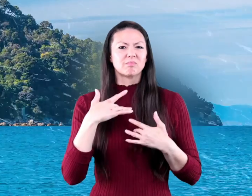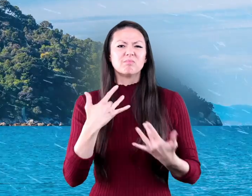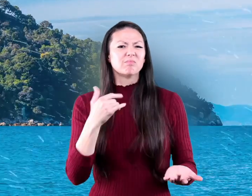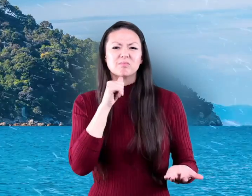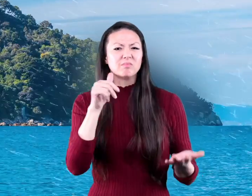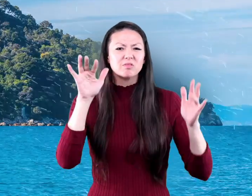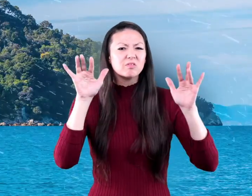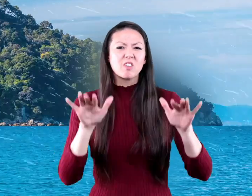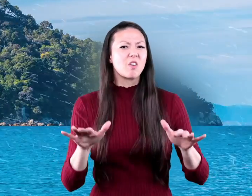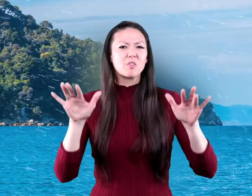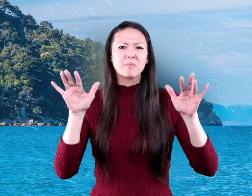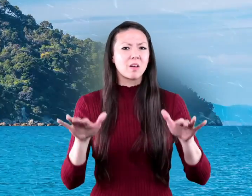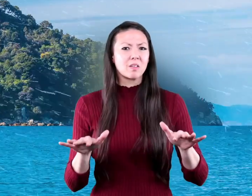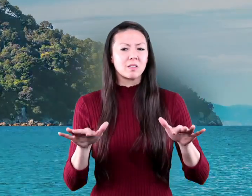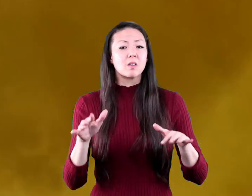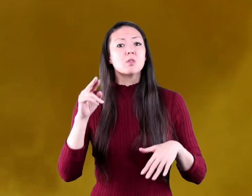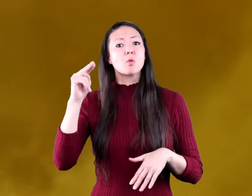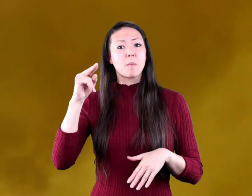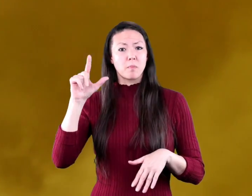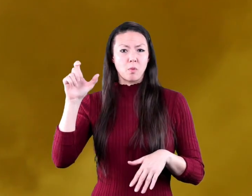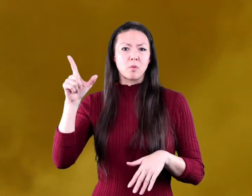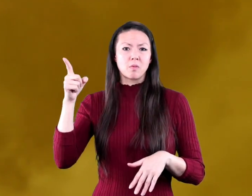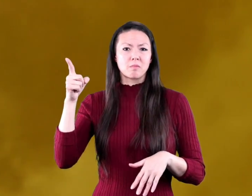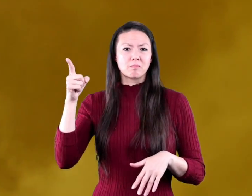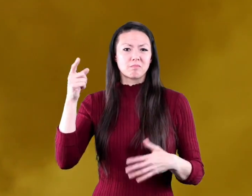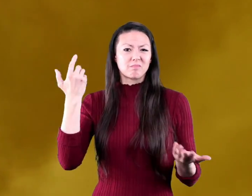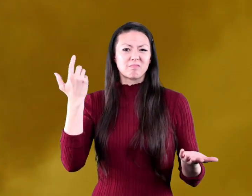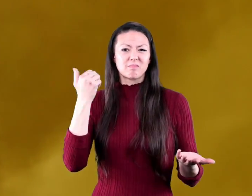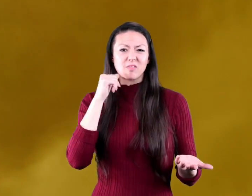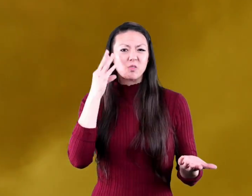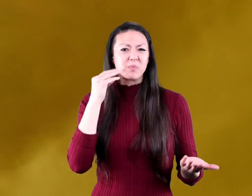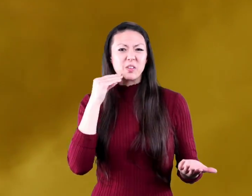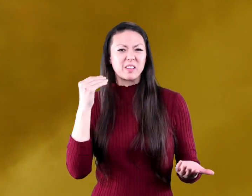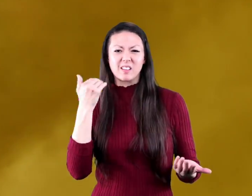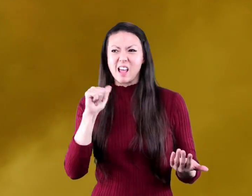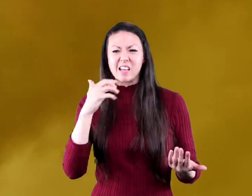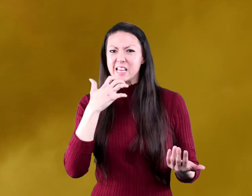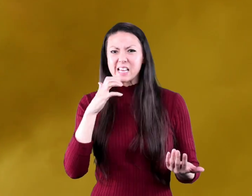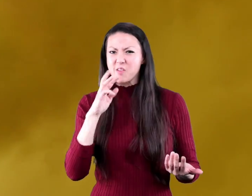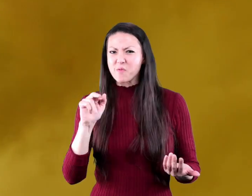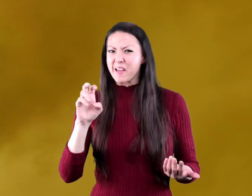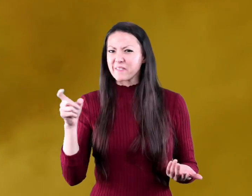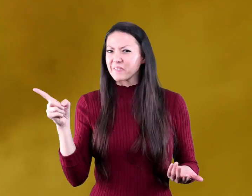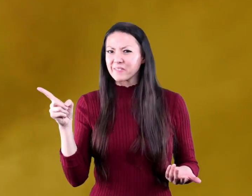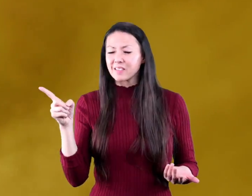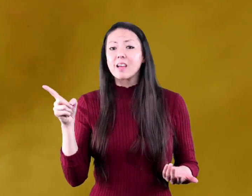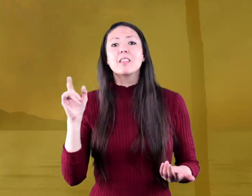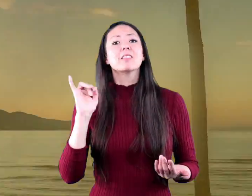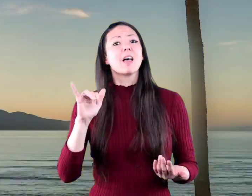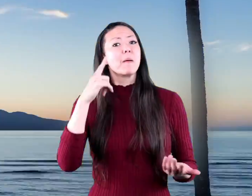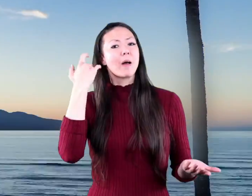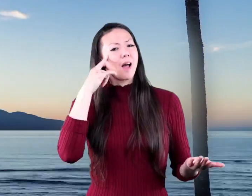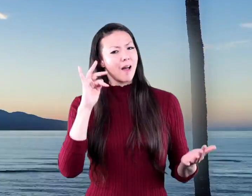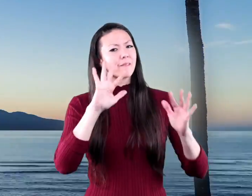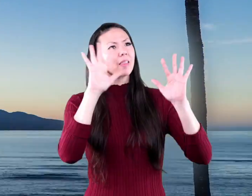giant snowstorm and the north pole is probably not going to experience a heat wave that's because of climate